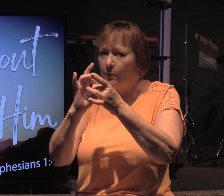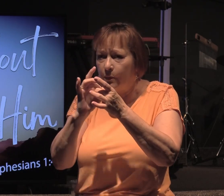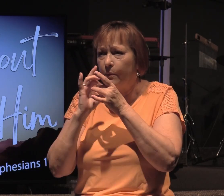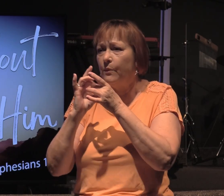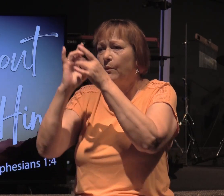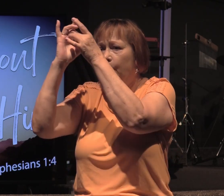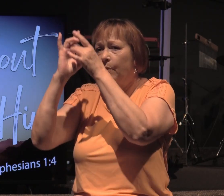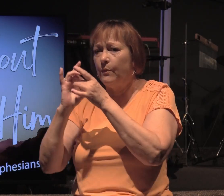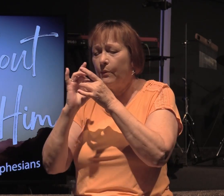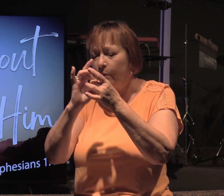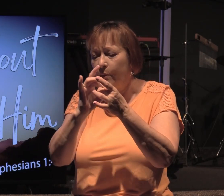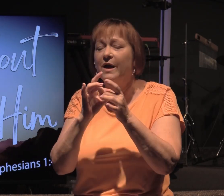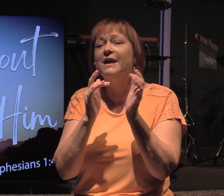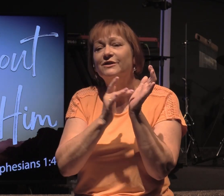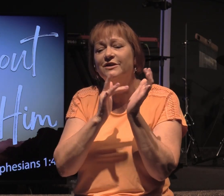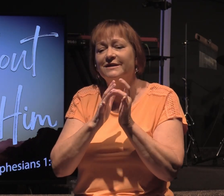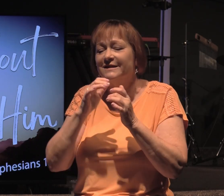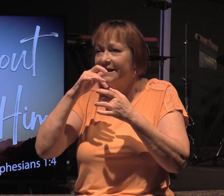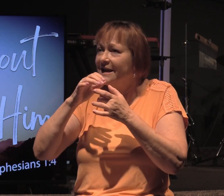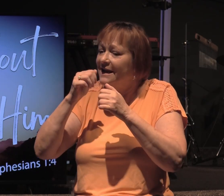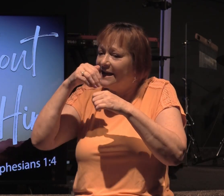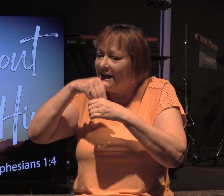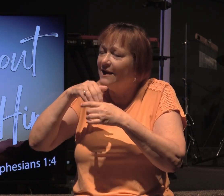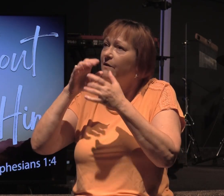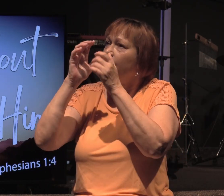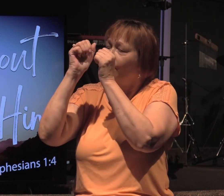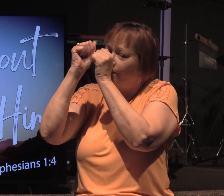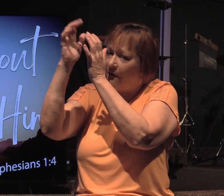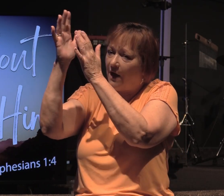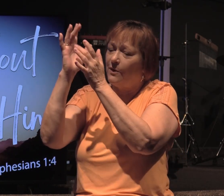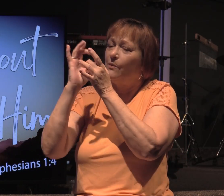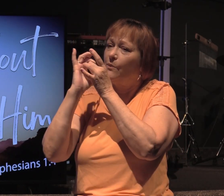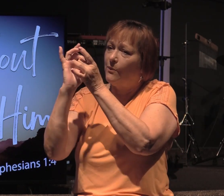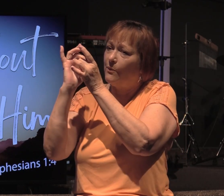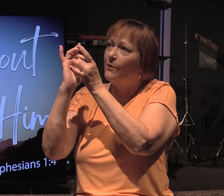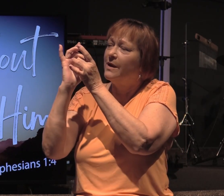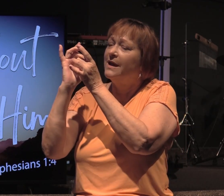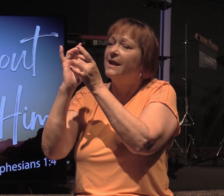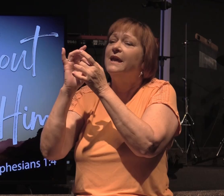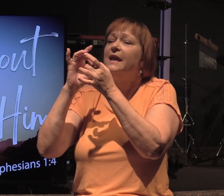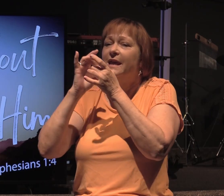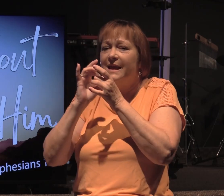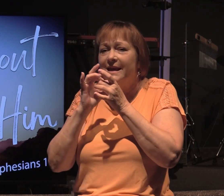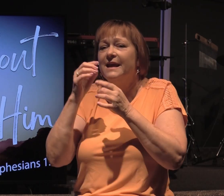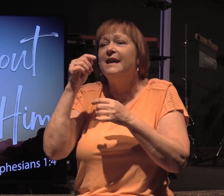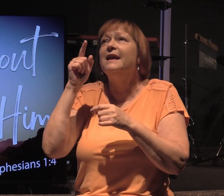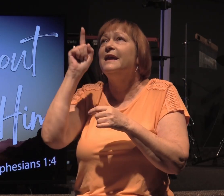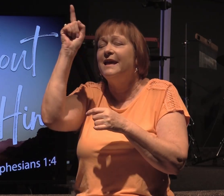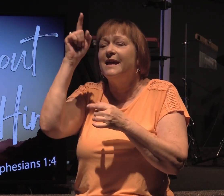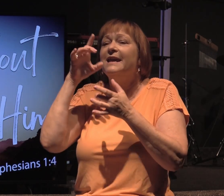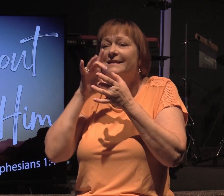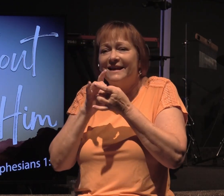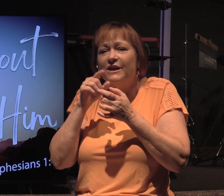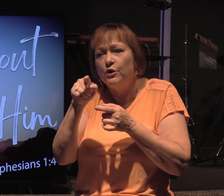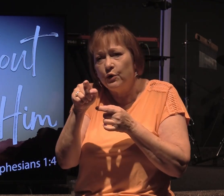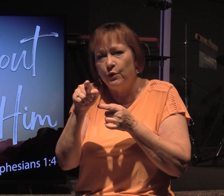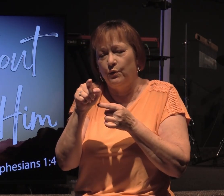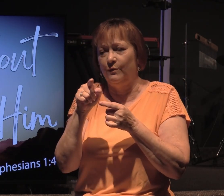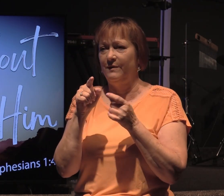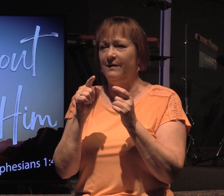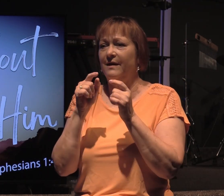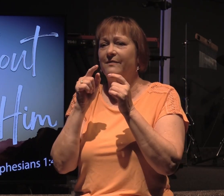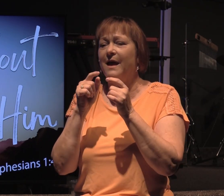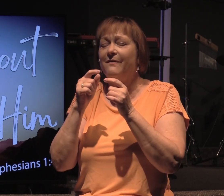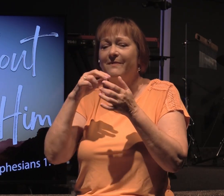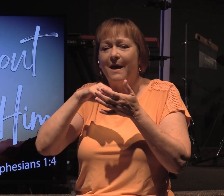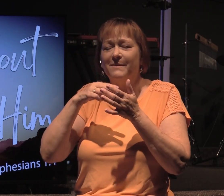out of that. Jesus is in the Father, and he is in you. Therefore, meaning that